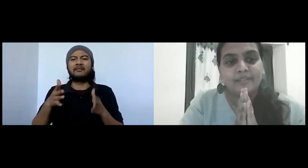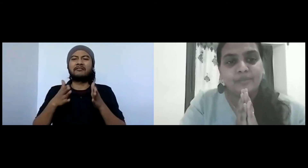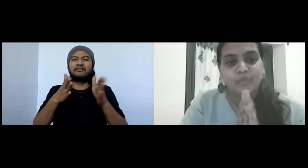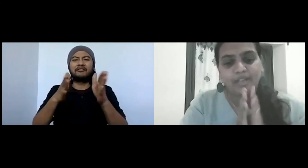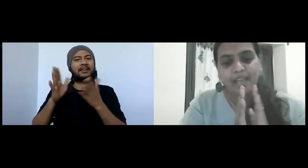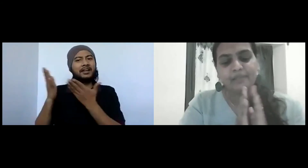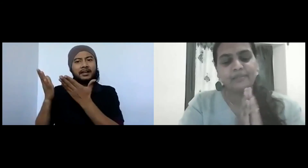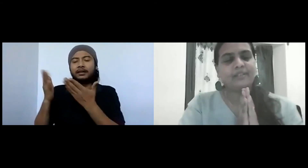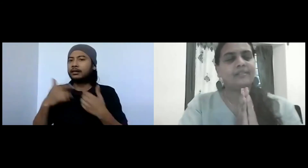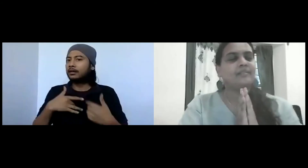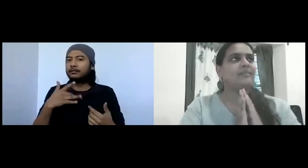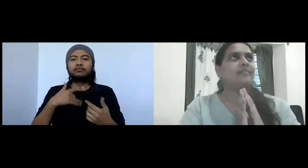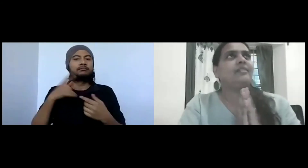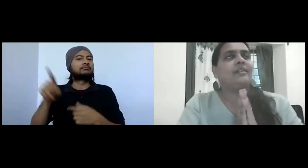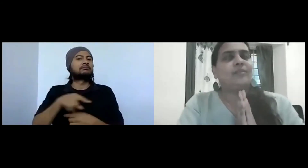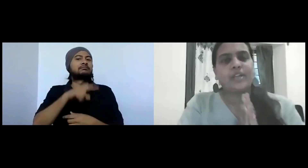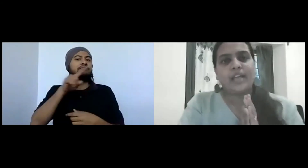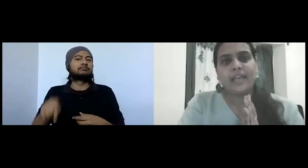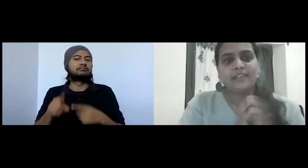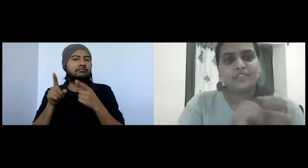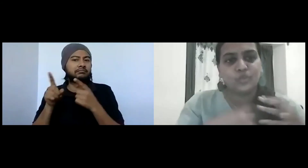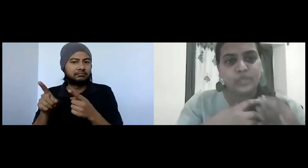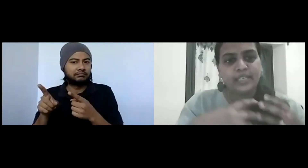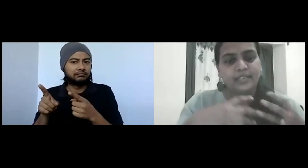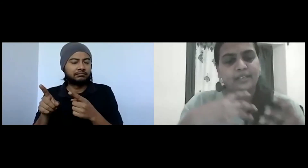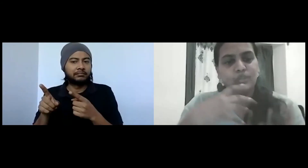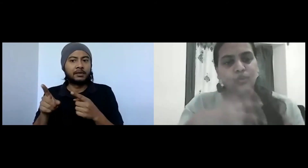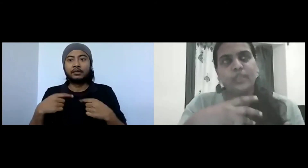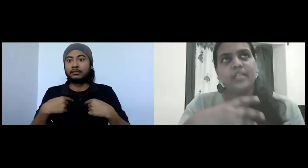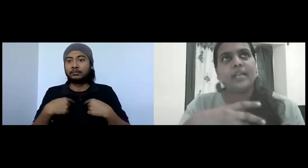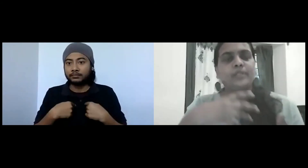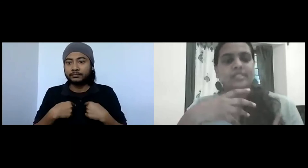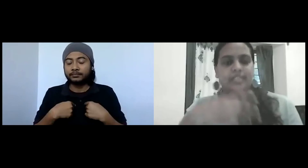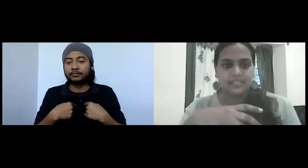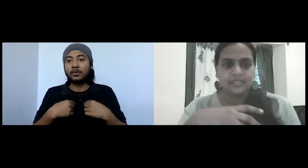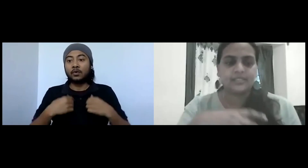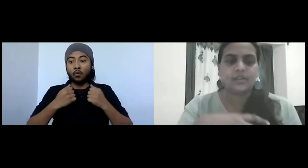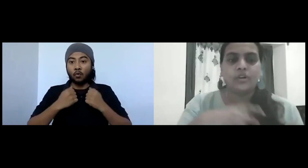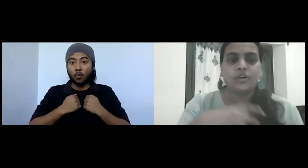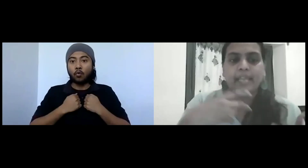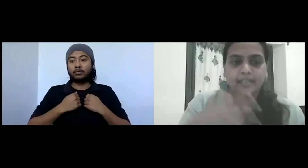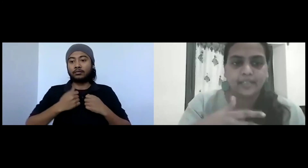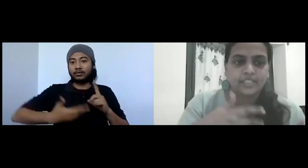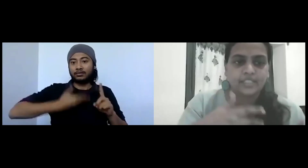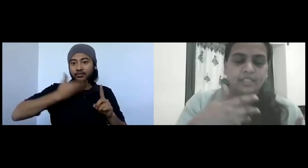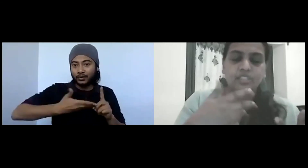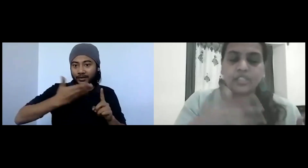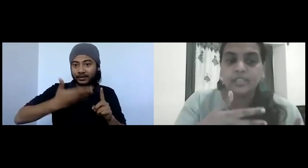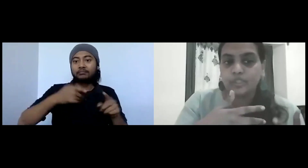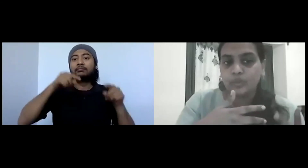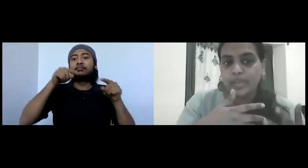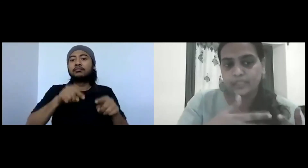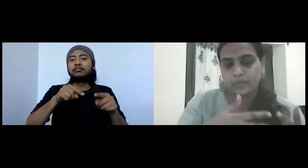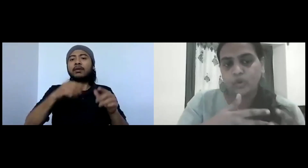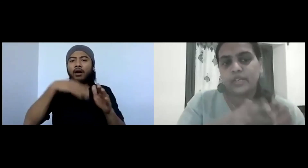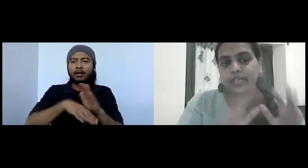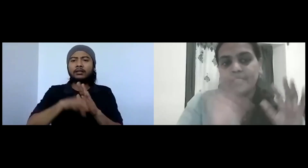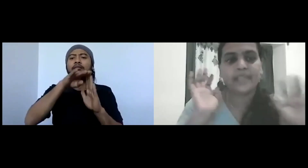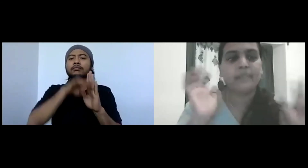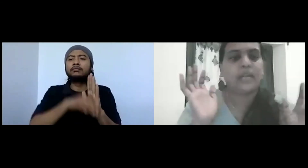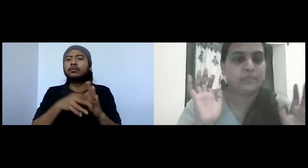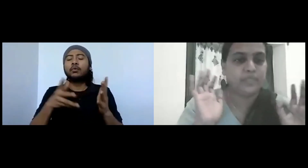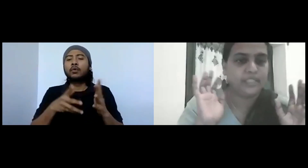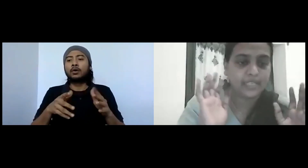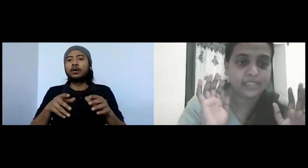what I truly do in our sessions or encourage children to explore